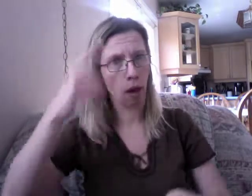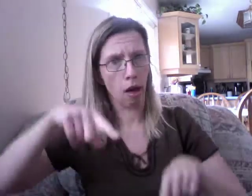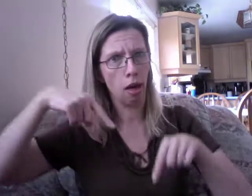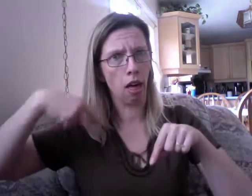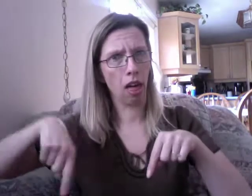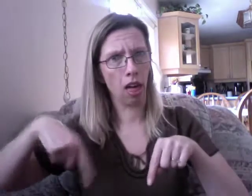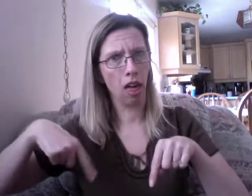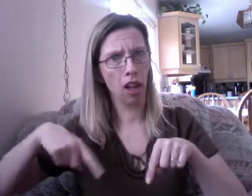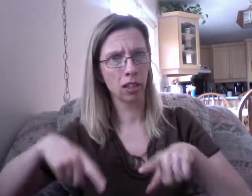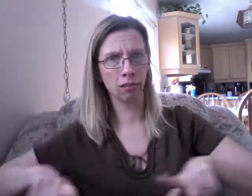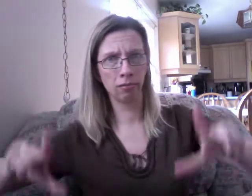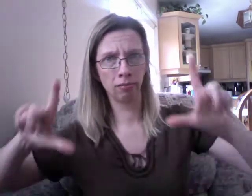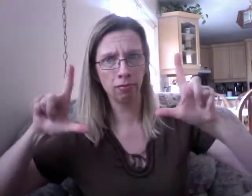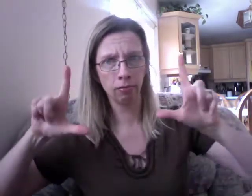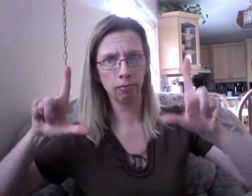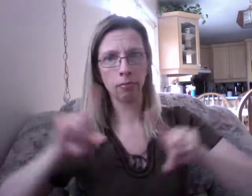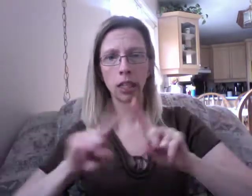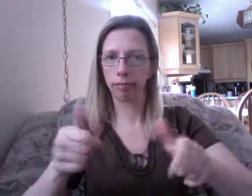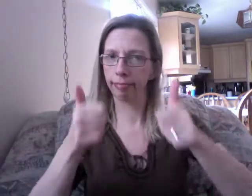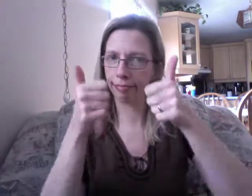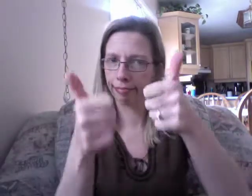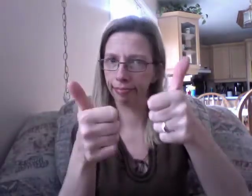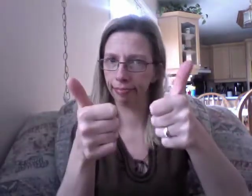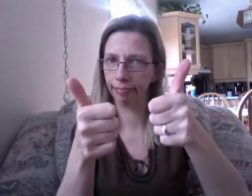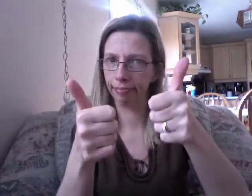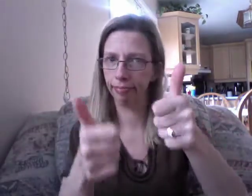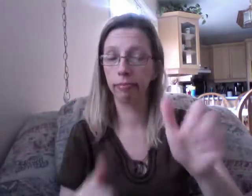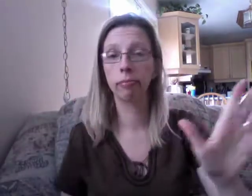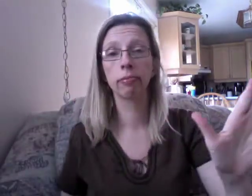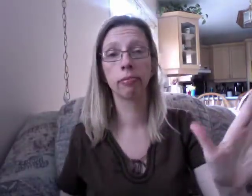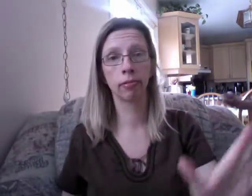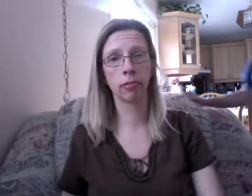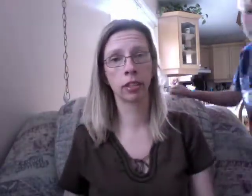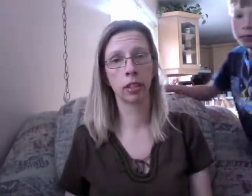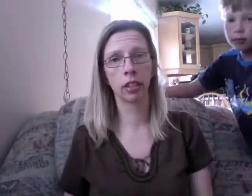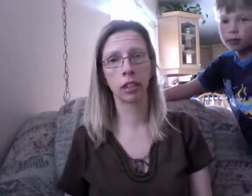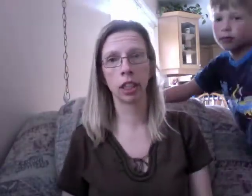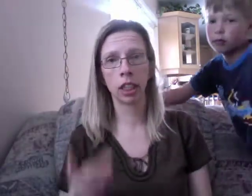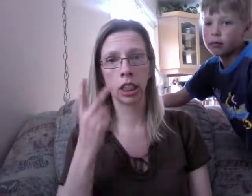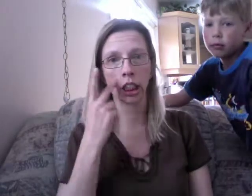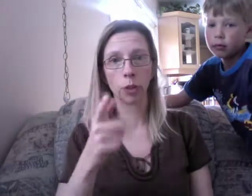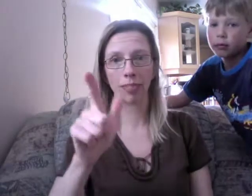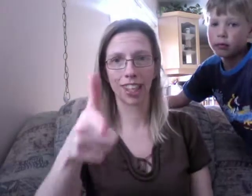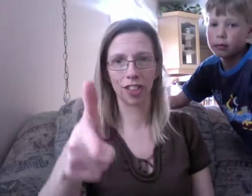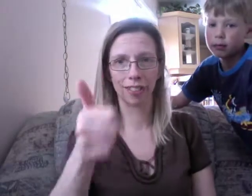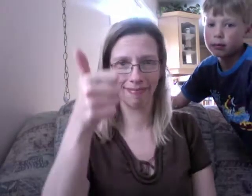Why don't you like that song, Bob? I see. knew that what's worth it is for it. were We